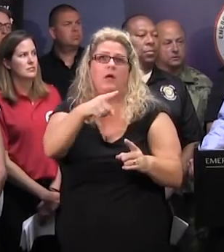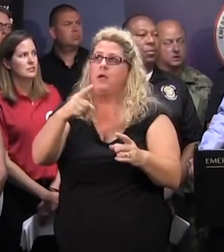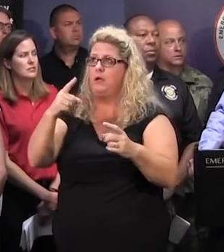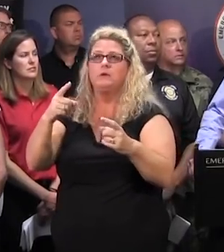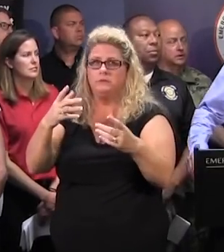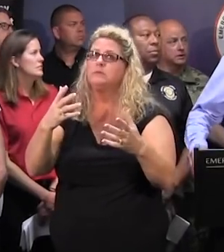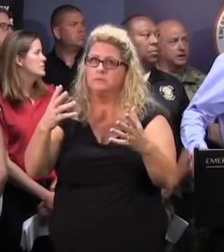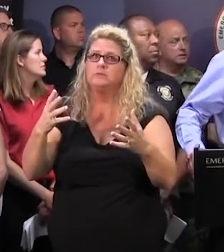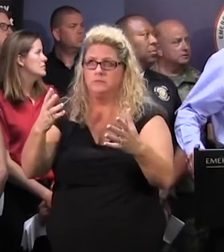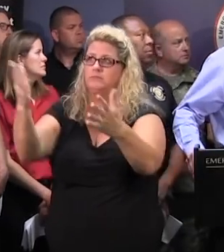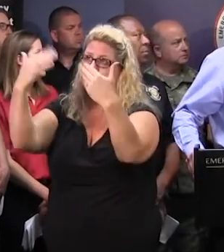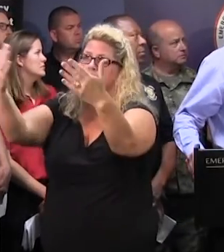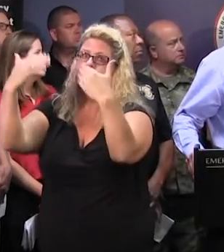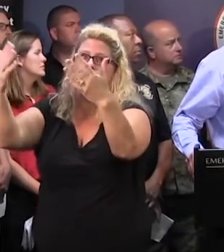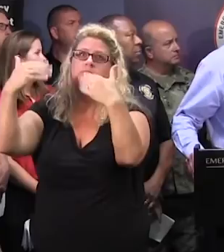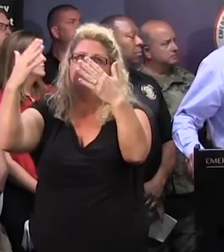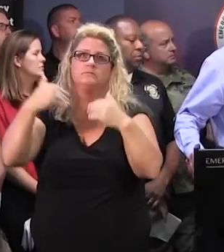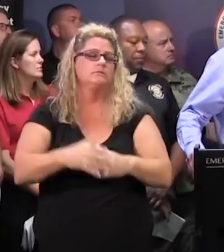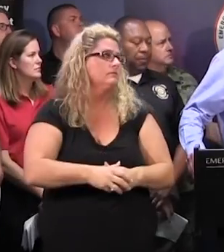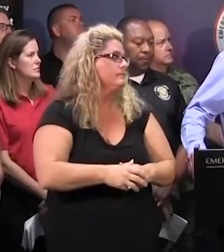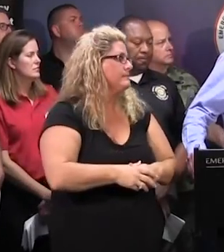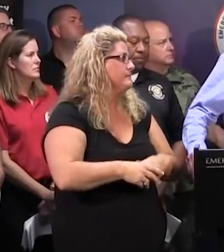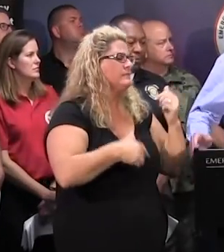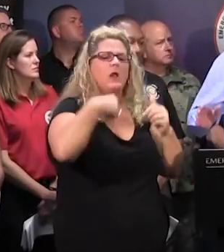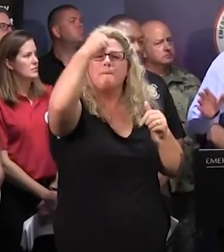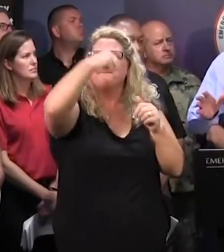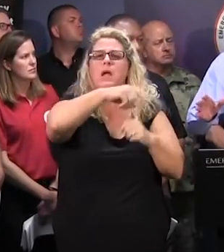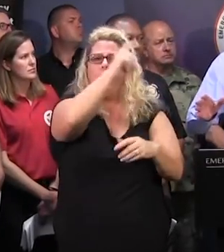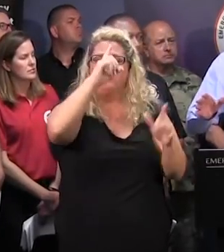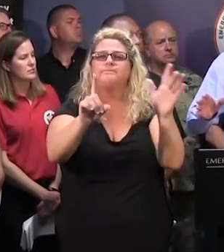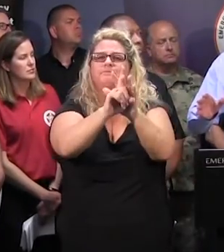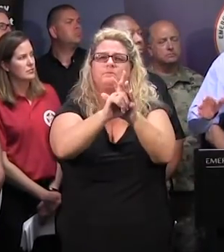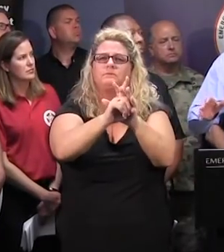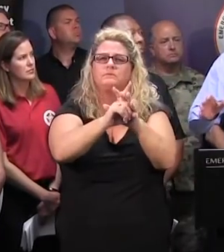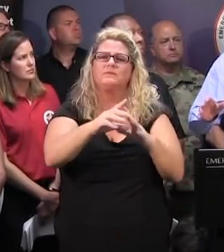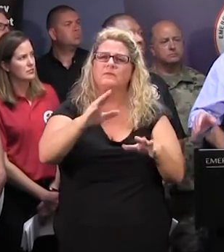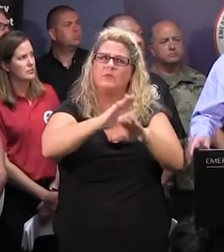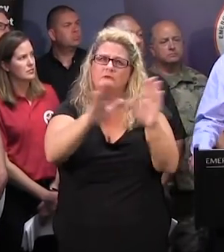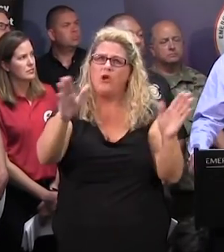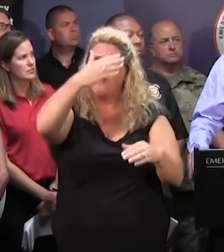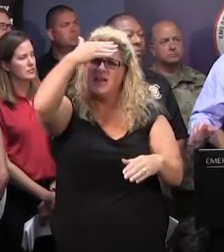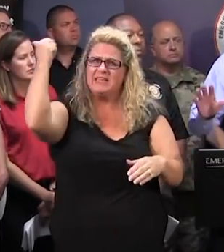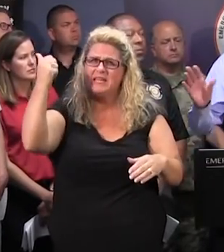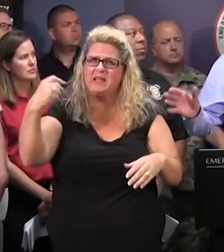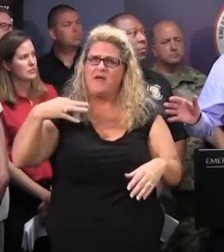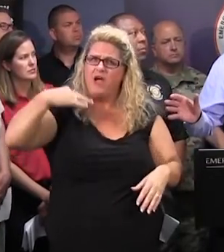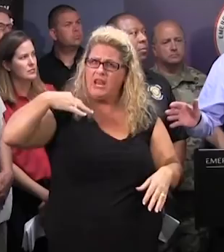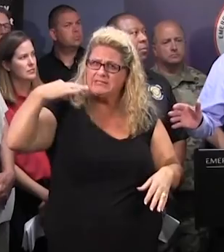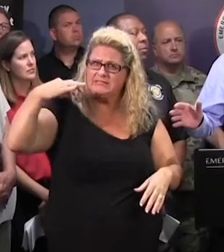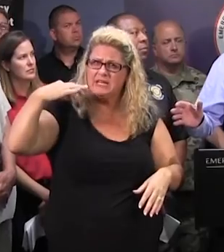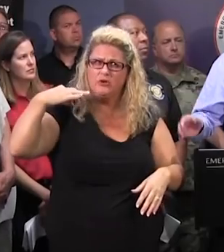I assure you. And the lady reminded me of one other thing, is let's don't forget the impact of volunteers. There are more